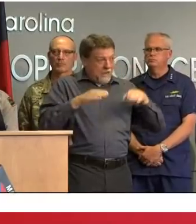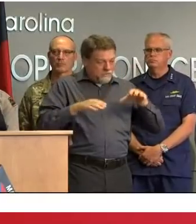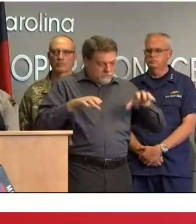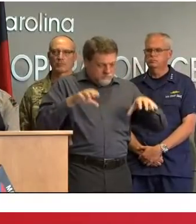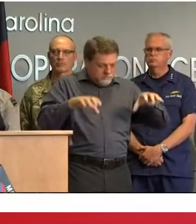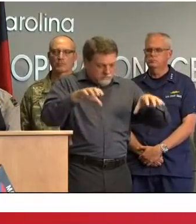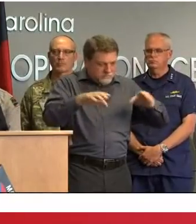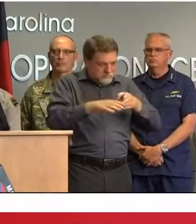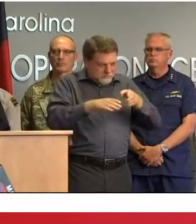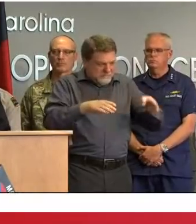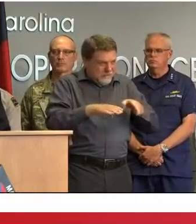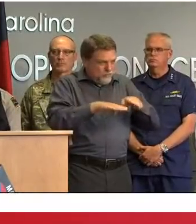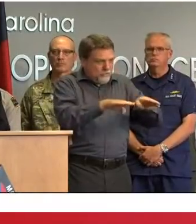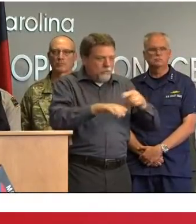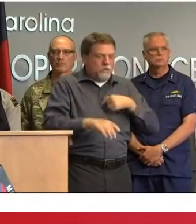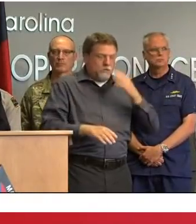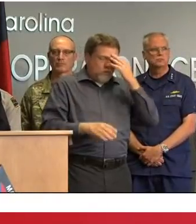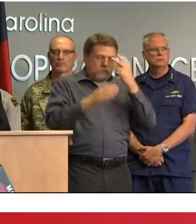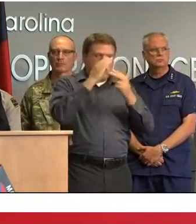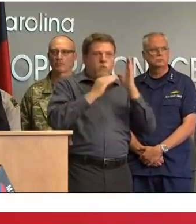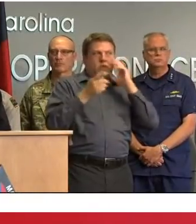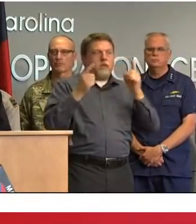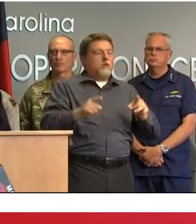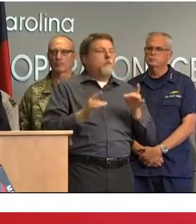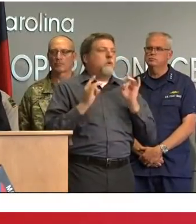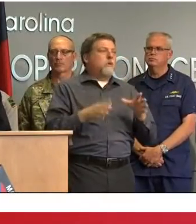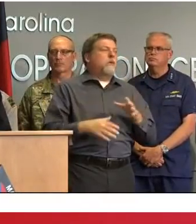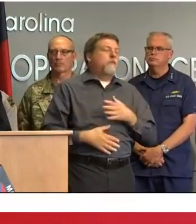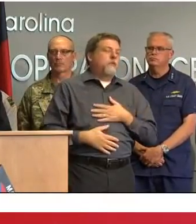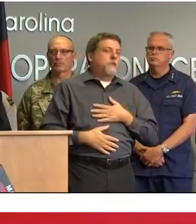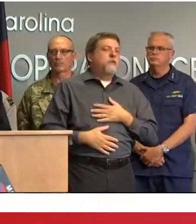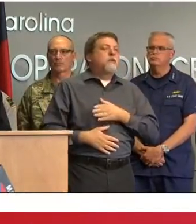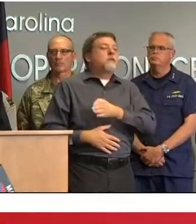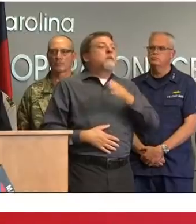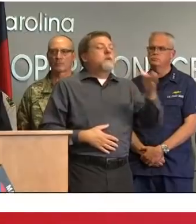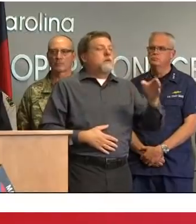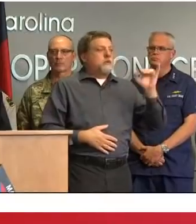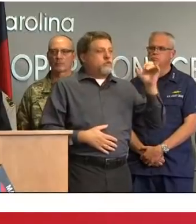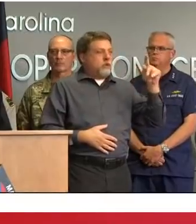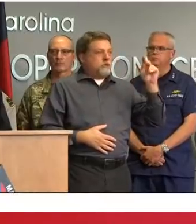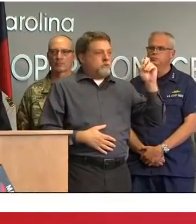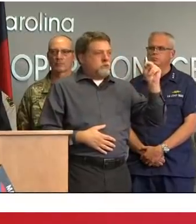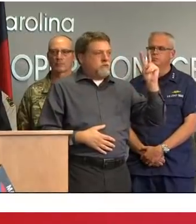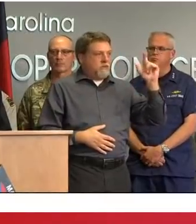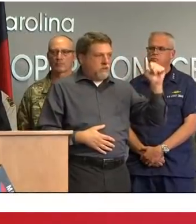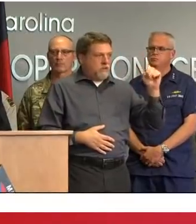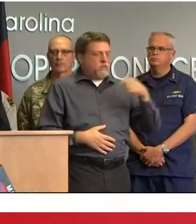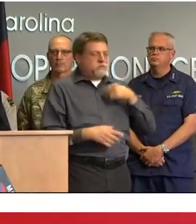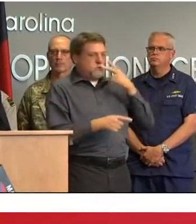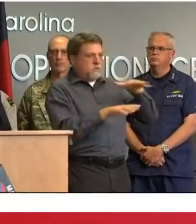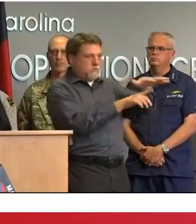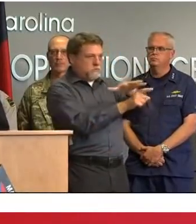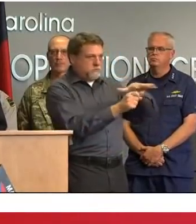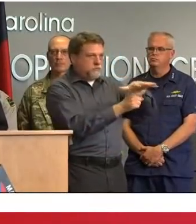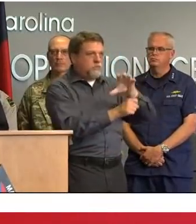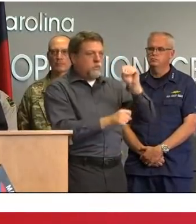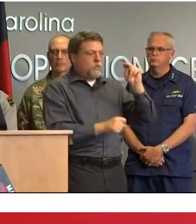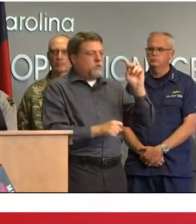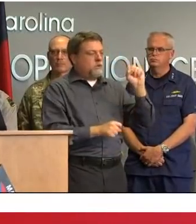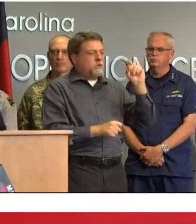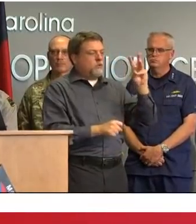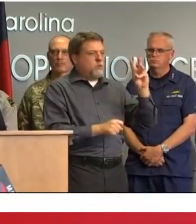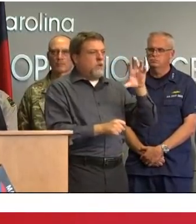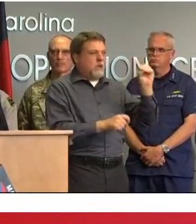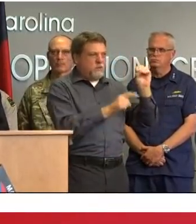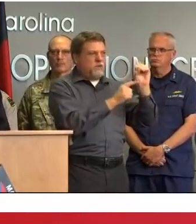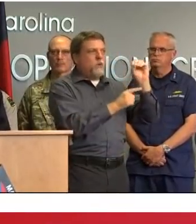concerns we were able to fly over jacksonville onslow county we saw significant flooding